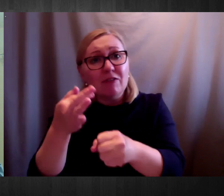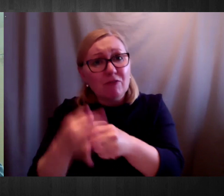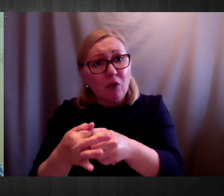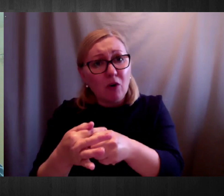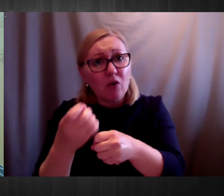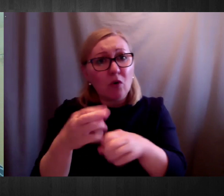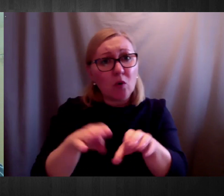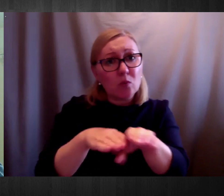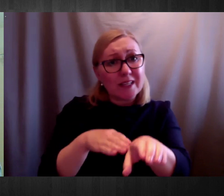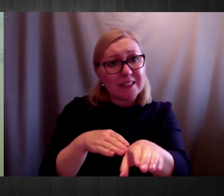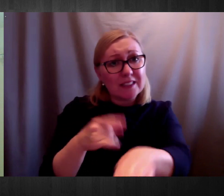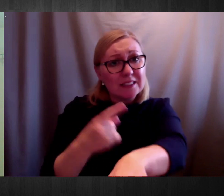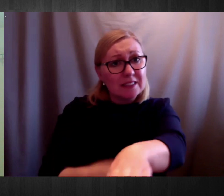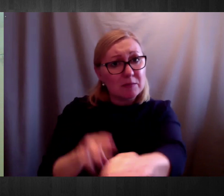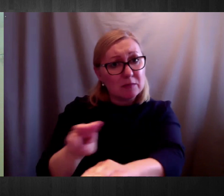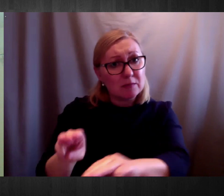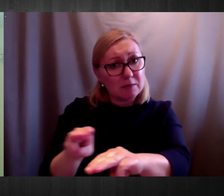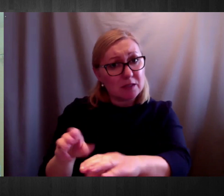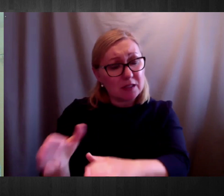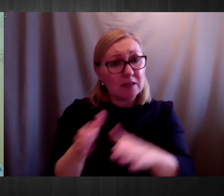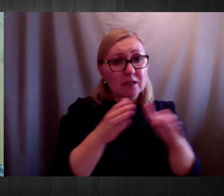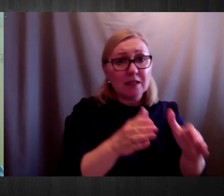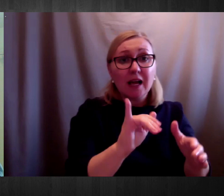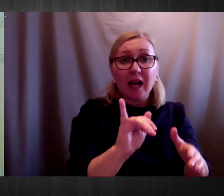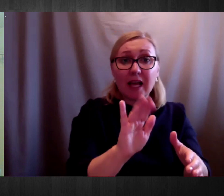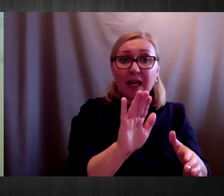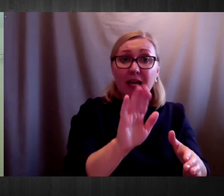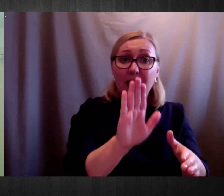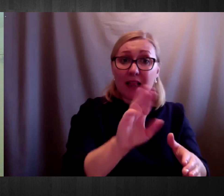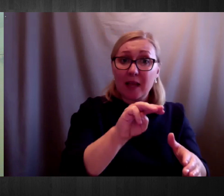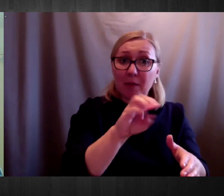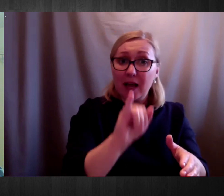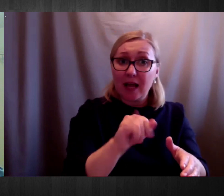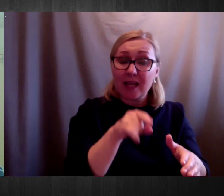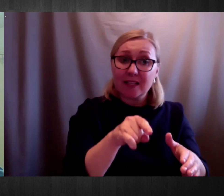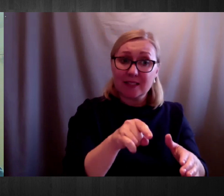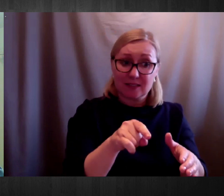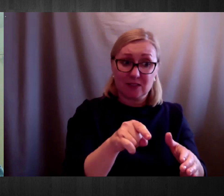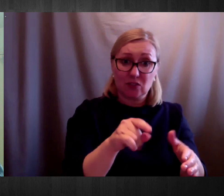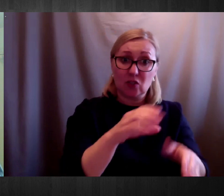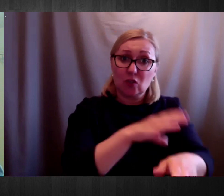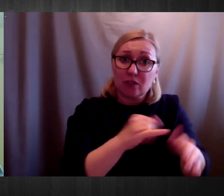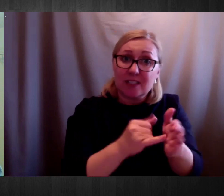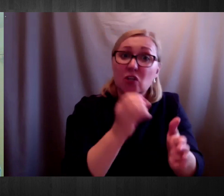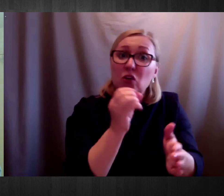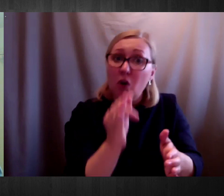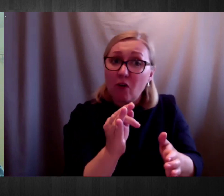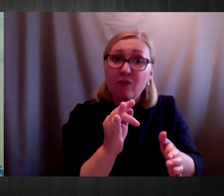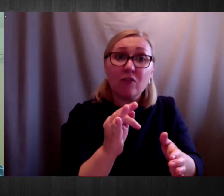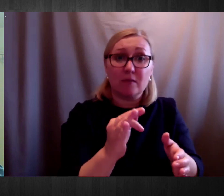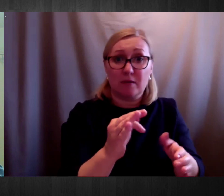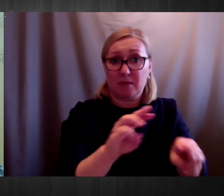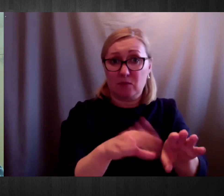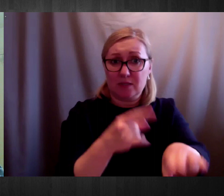ILMI is a DPO led by disabled people. And it is important for disabled people's contributions to be heard and recognised